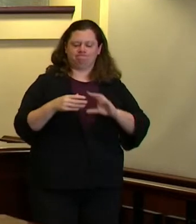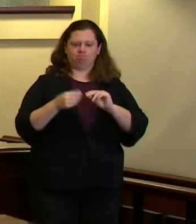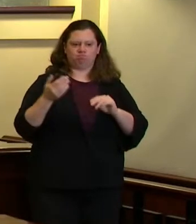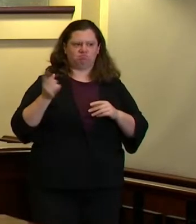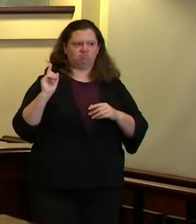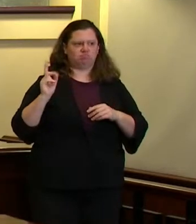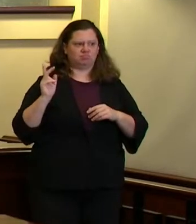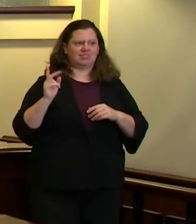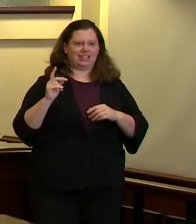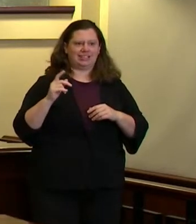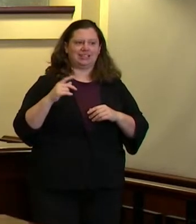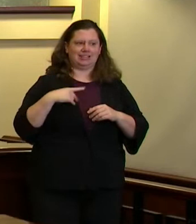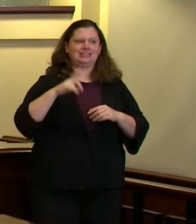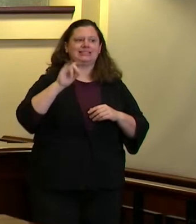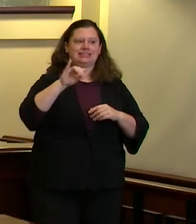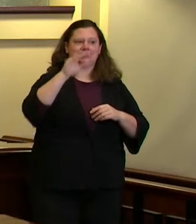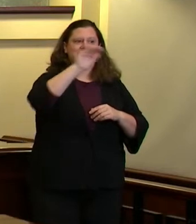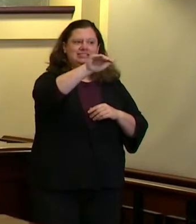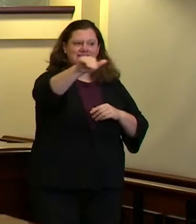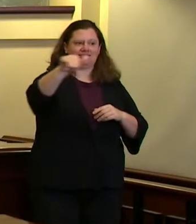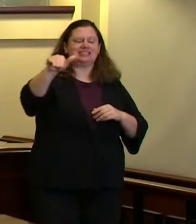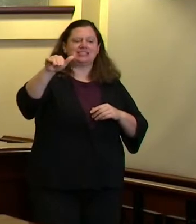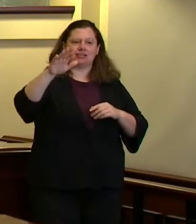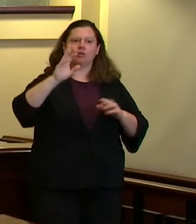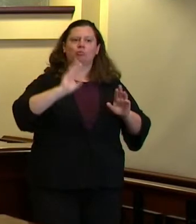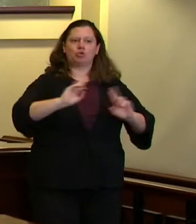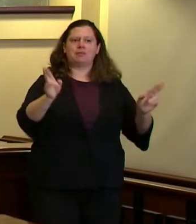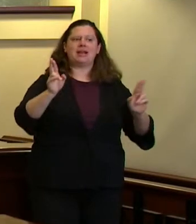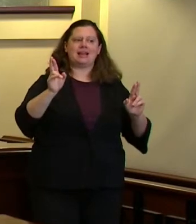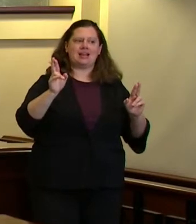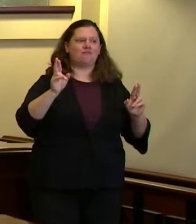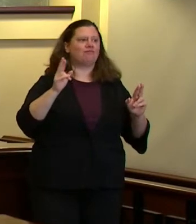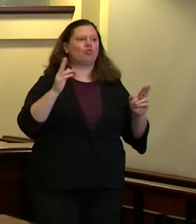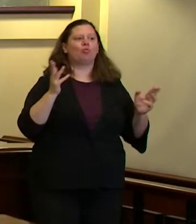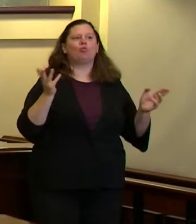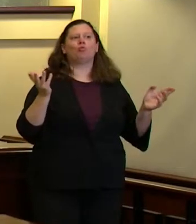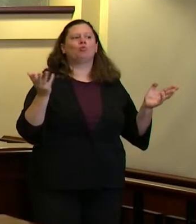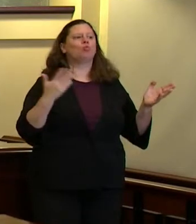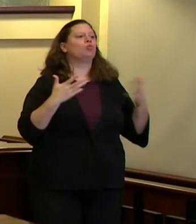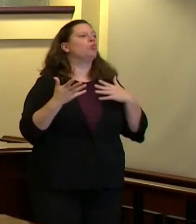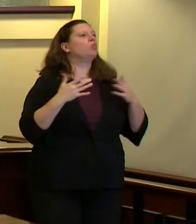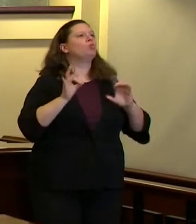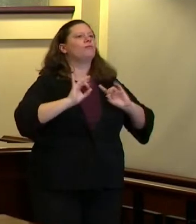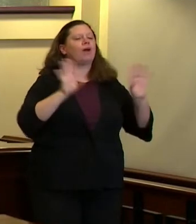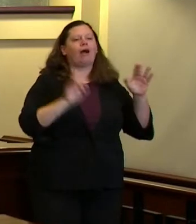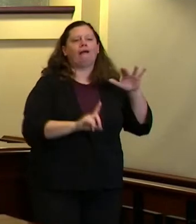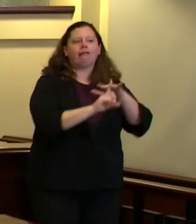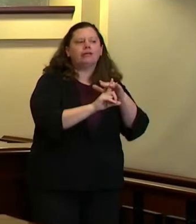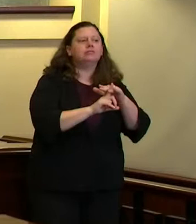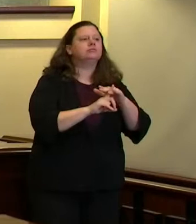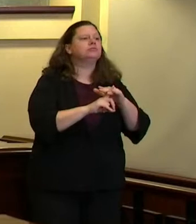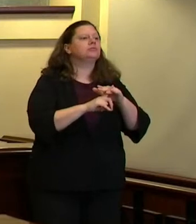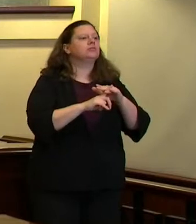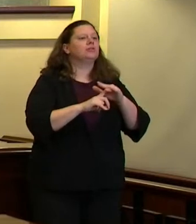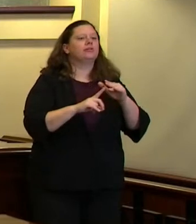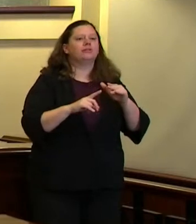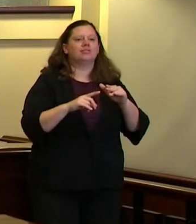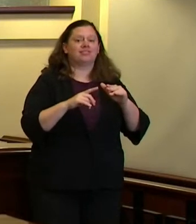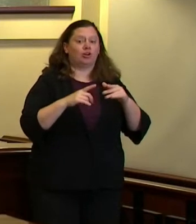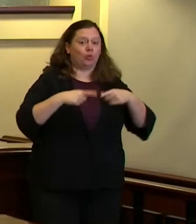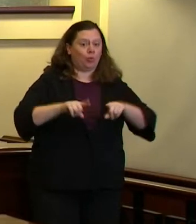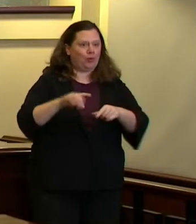to be fully prepared for any potential violence or other disruptions on election night